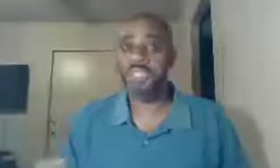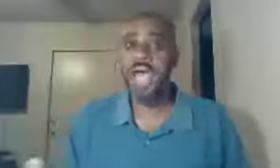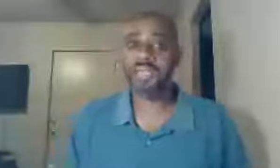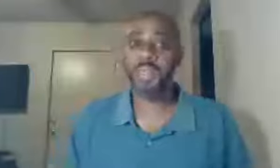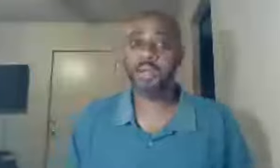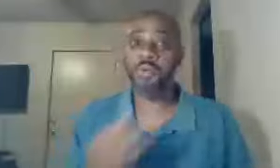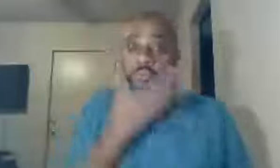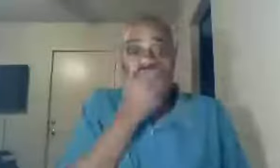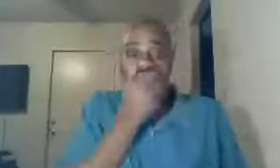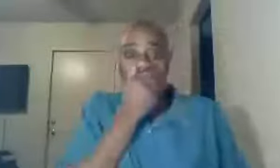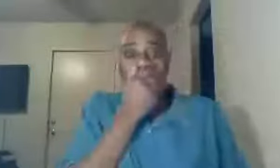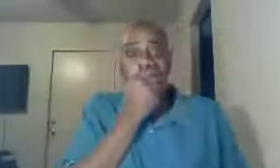tithe pair, oop,